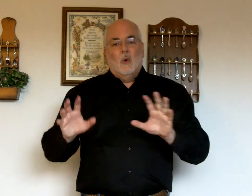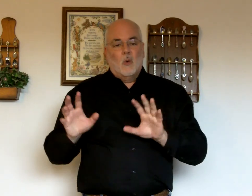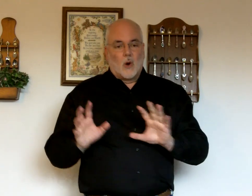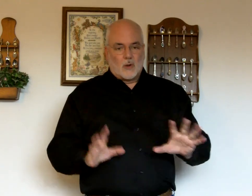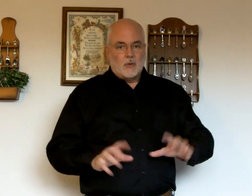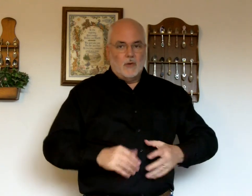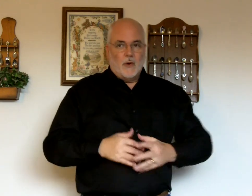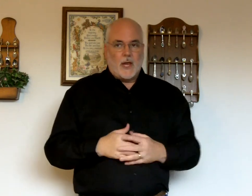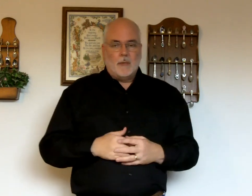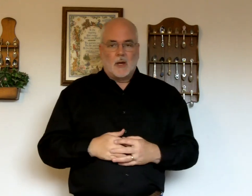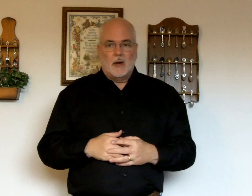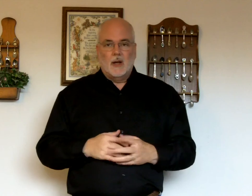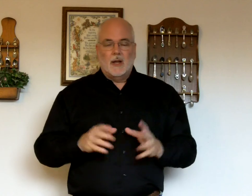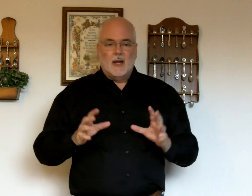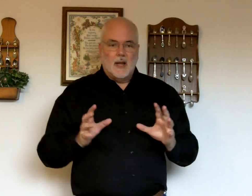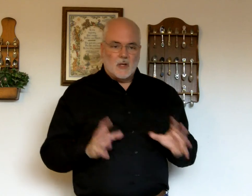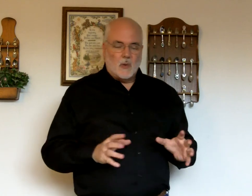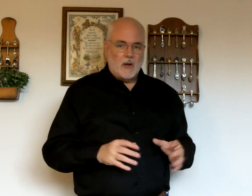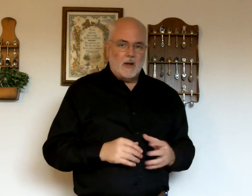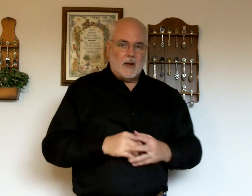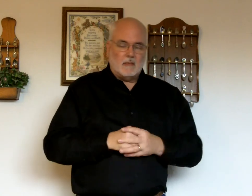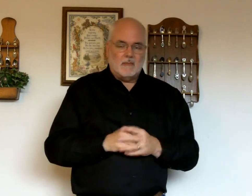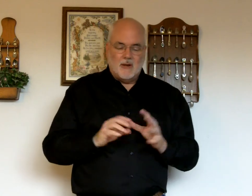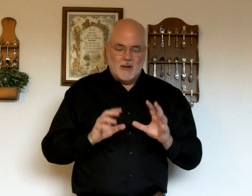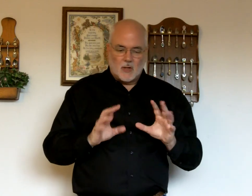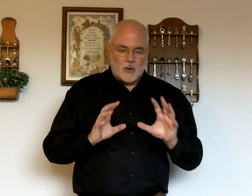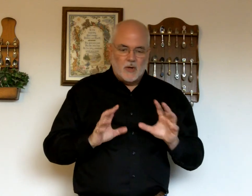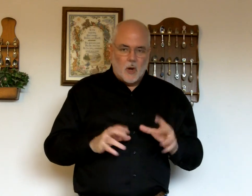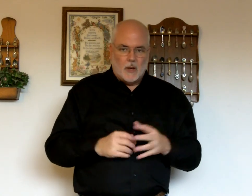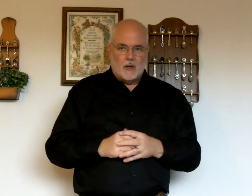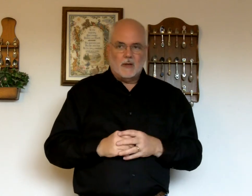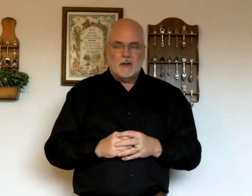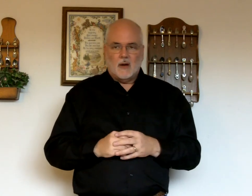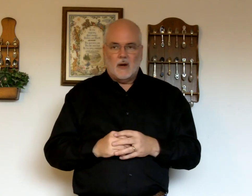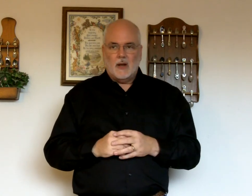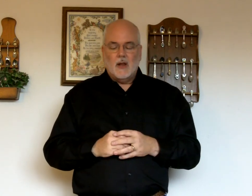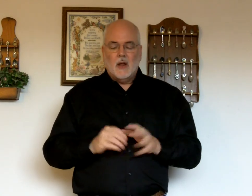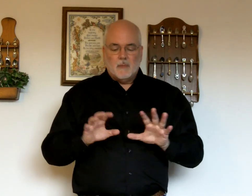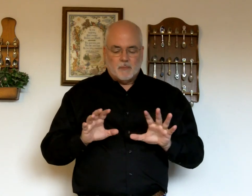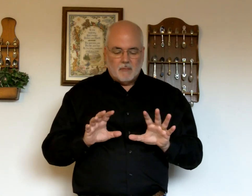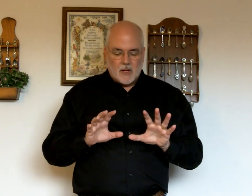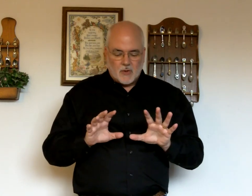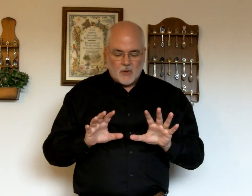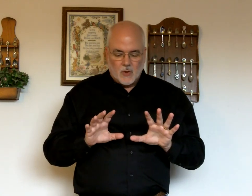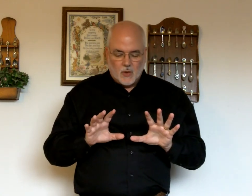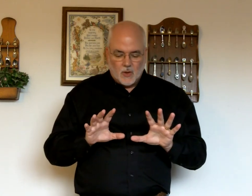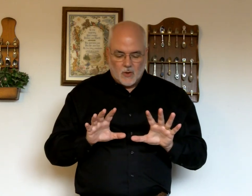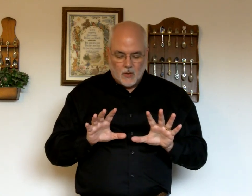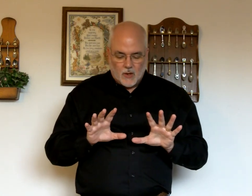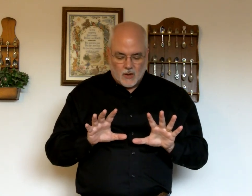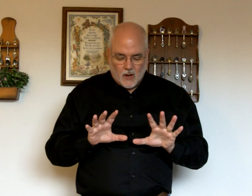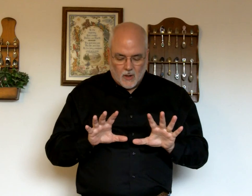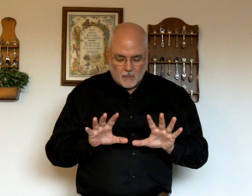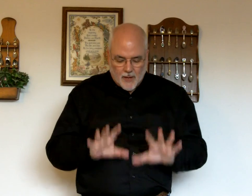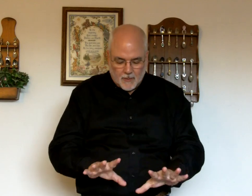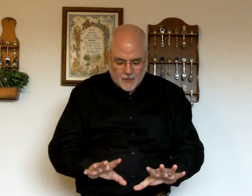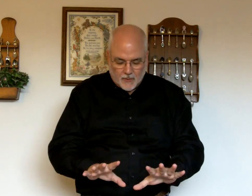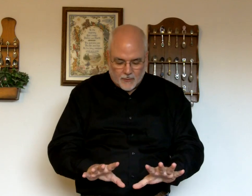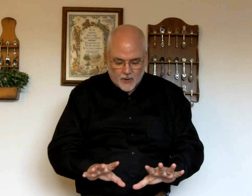Work through the vocabulary. Get to where you get. Get to where you know it. Alright. Make sure that you can do it. On paper. In front